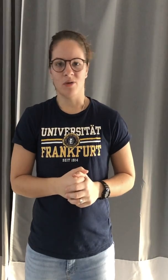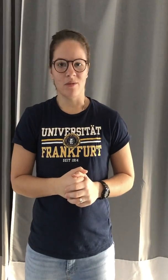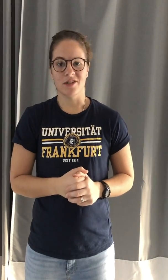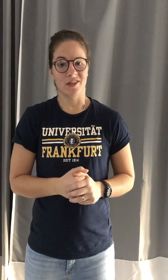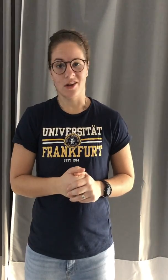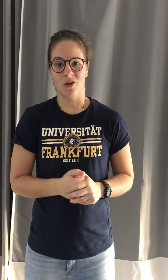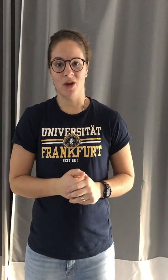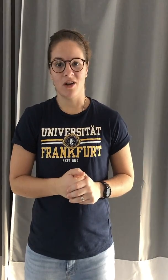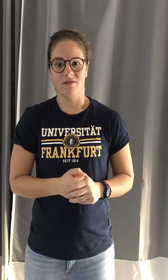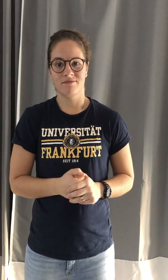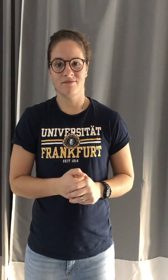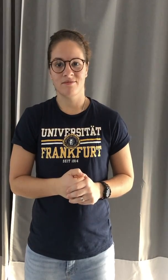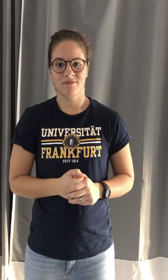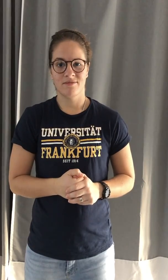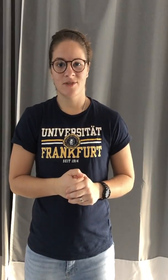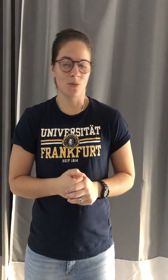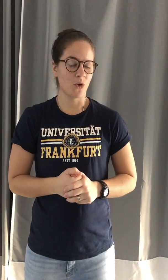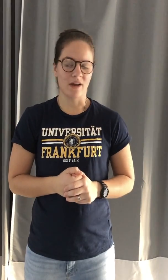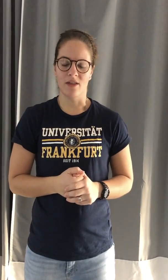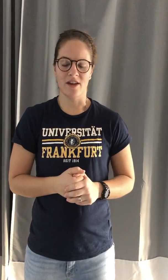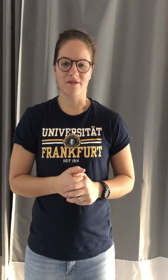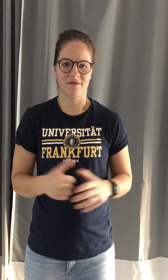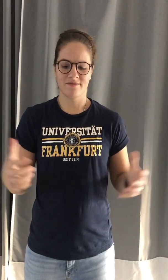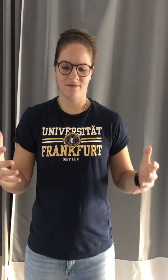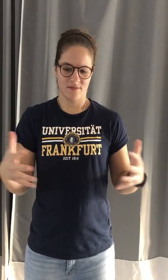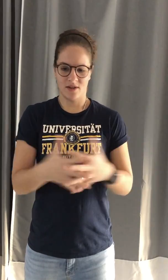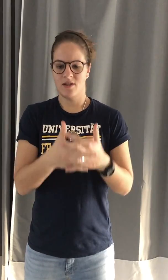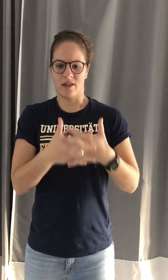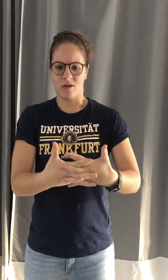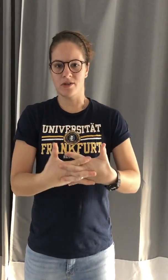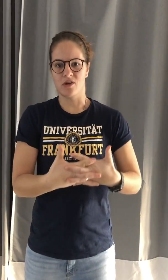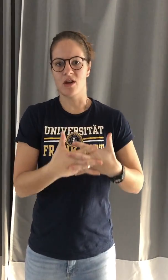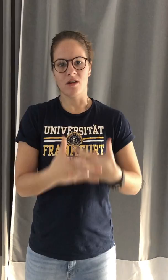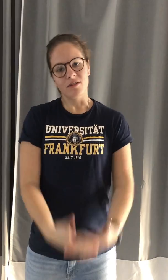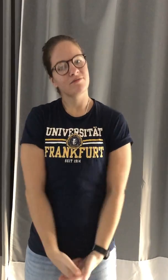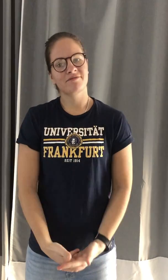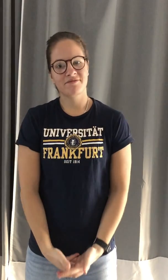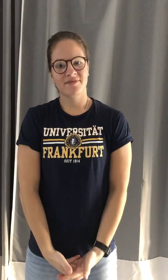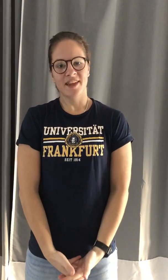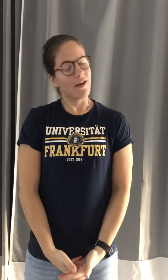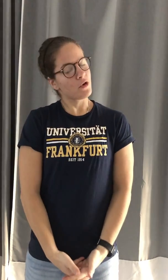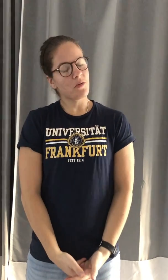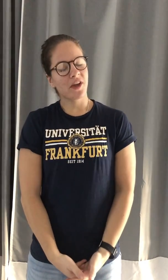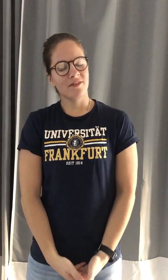promise it's going to go better. Sport and life. They always go together. Have a great weekend.